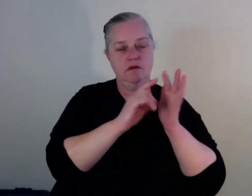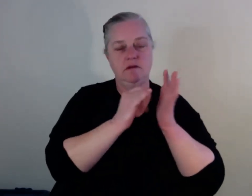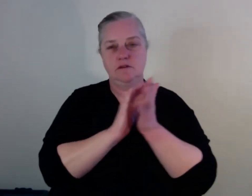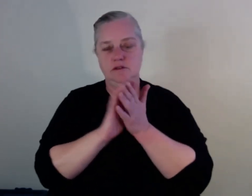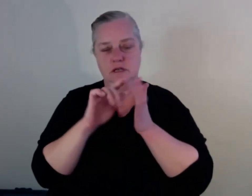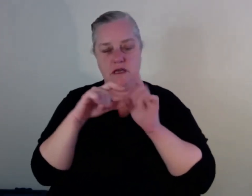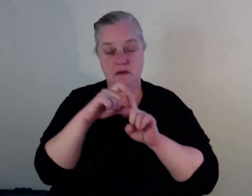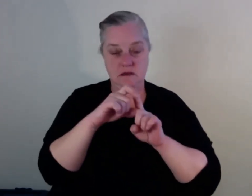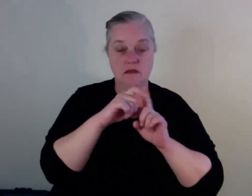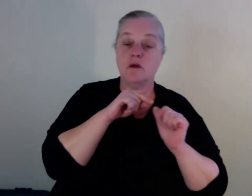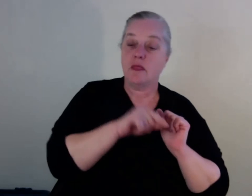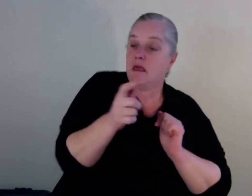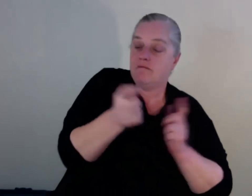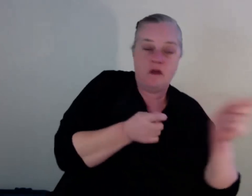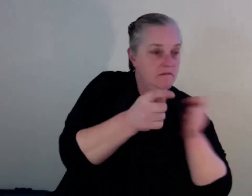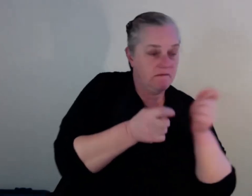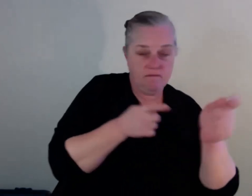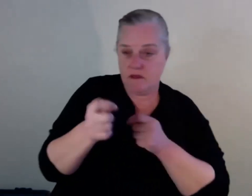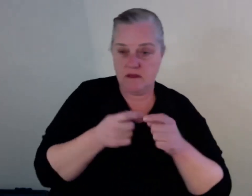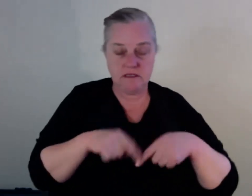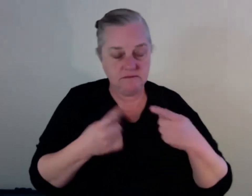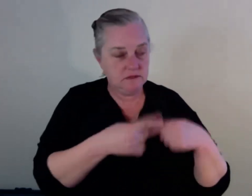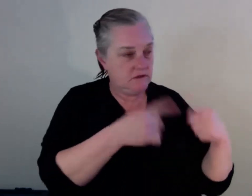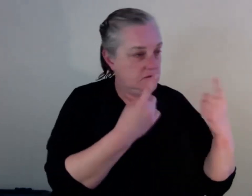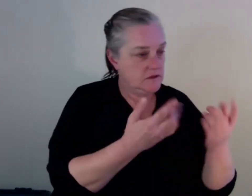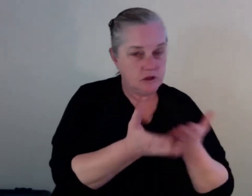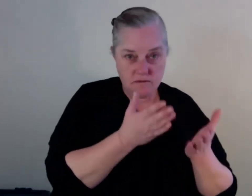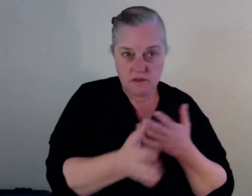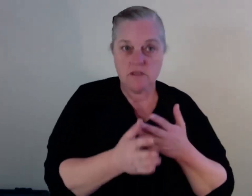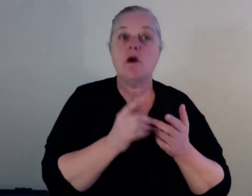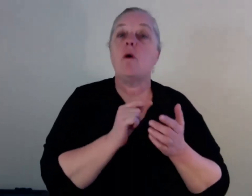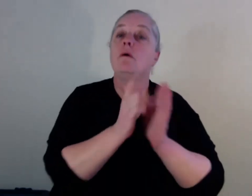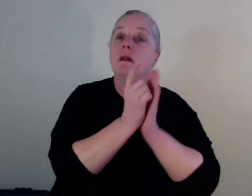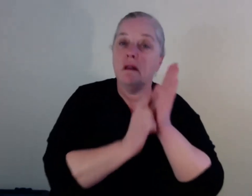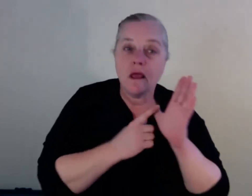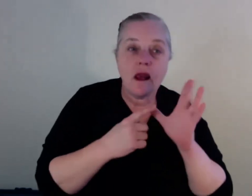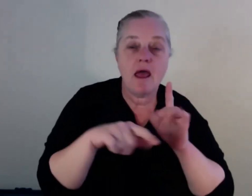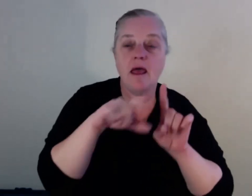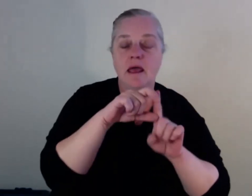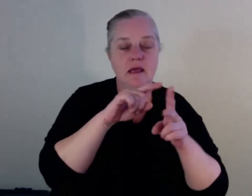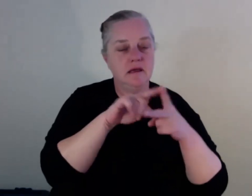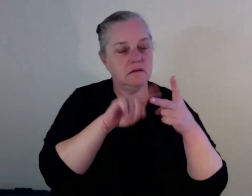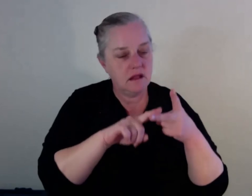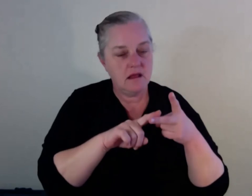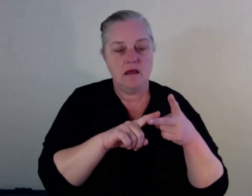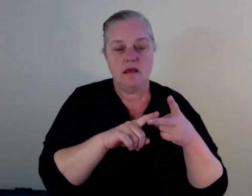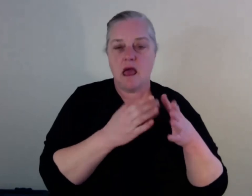AOD services come in and just be present, you know what I mean, and show their faces and have that attitude of,